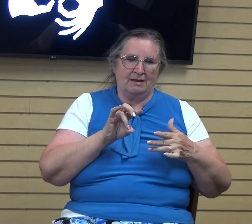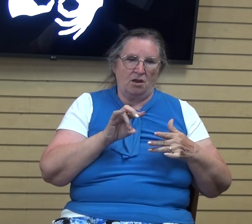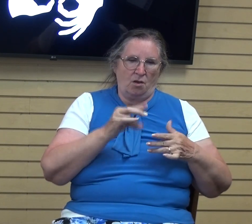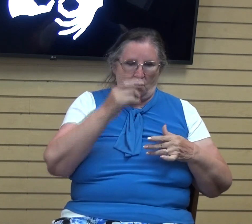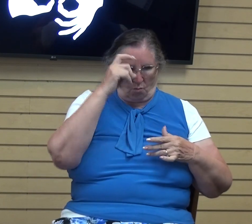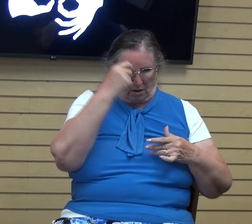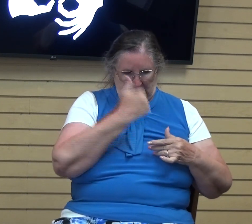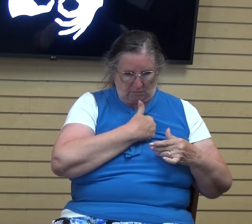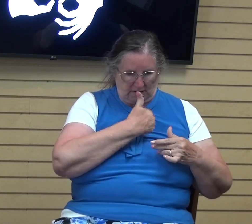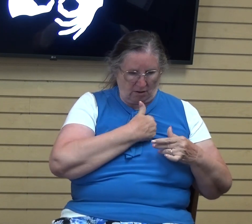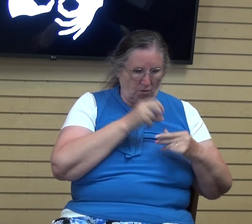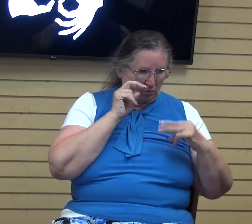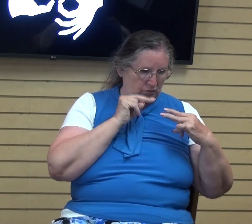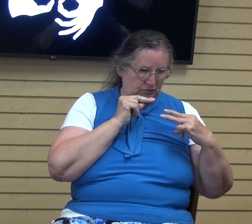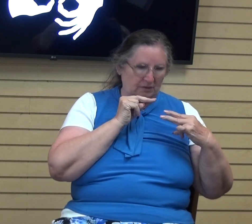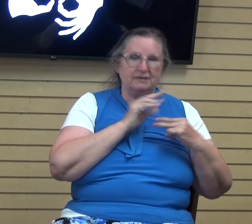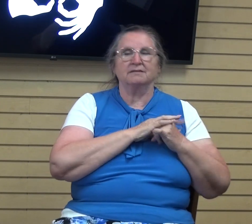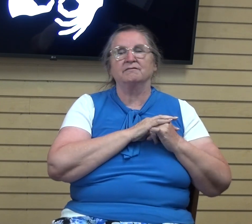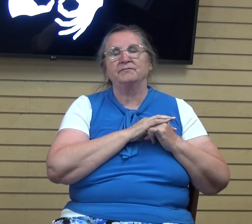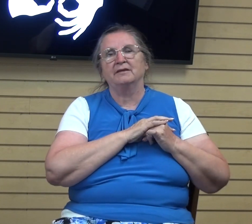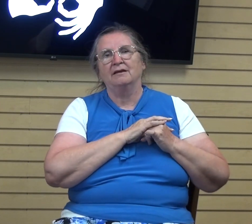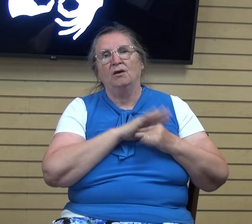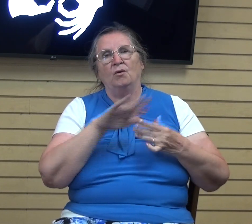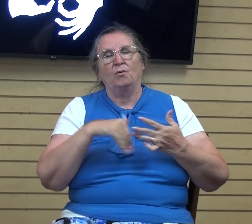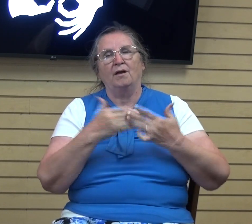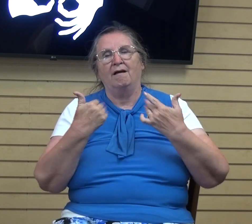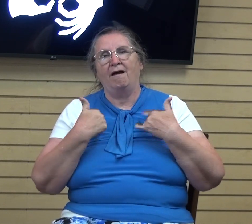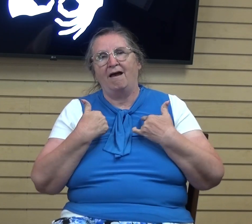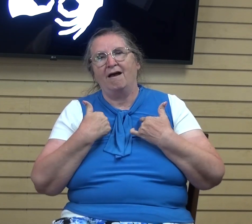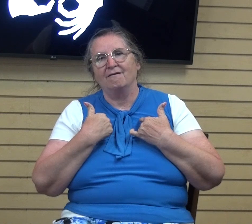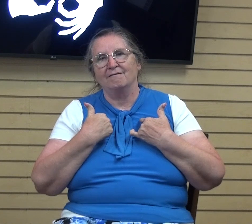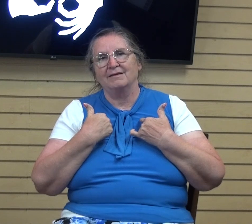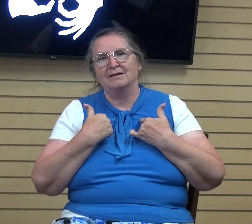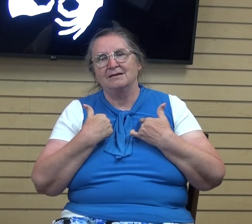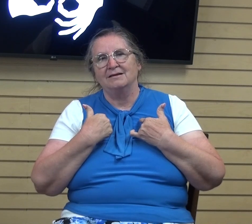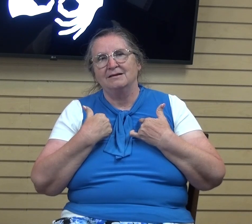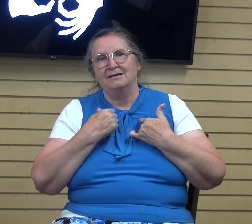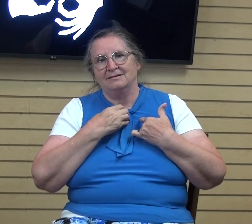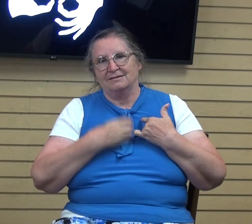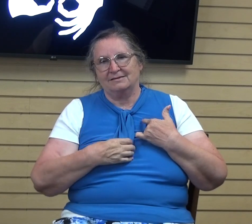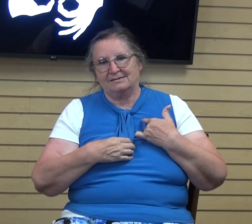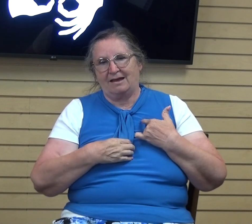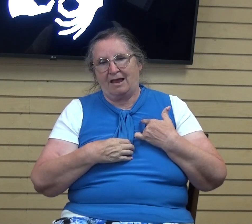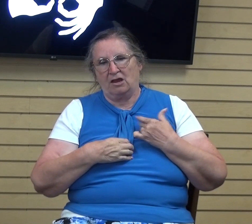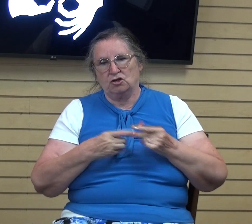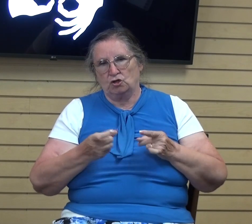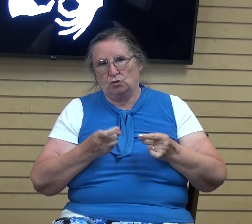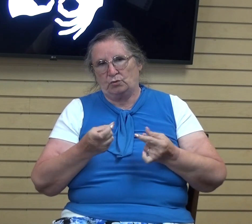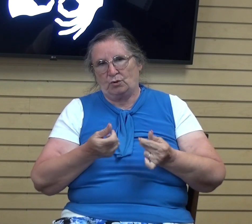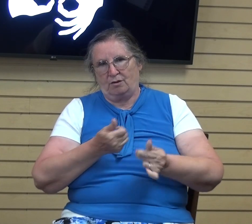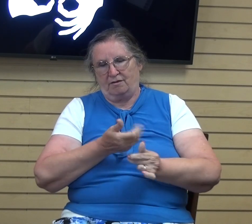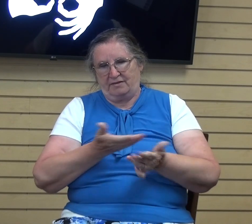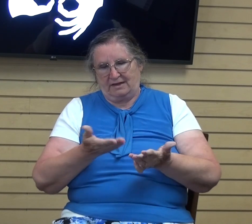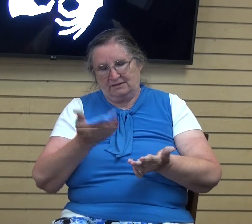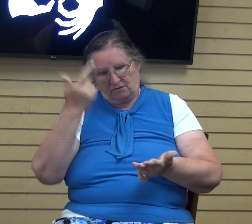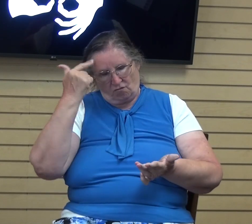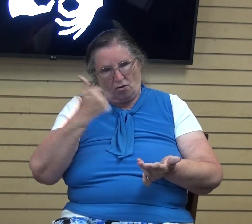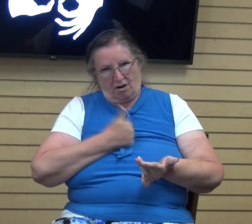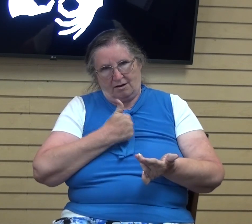you know, because I know we all have that, um, desire to take matters into our own hands, but we don't need to because